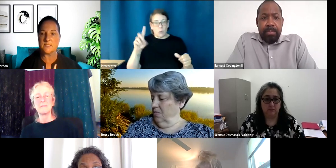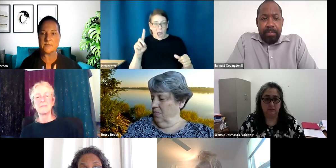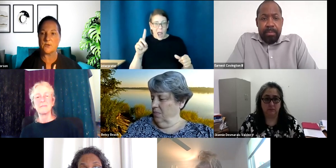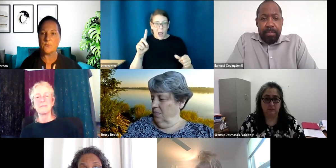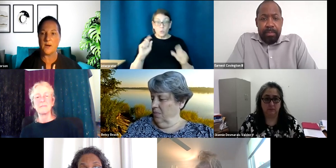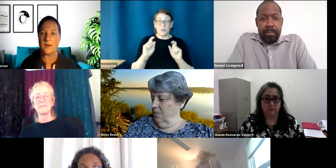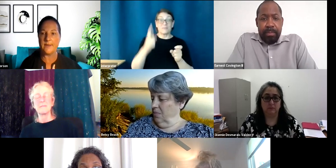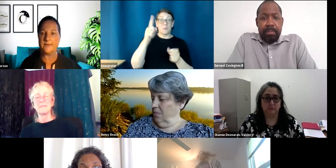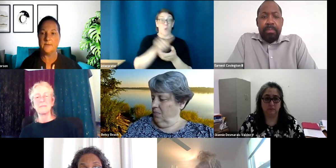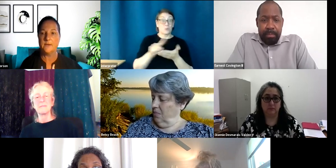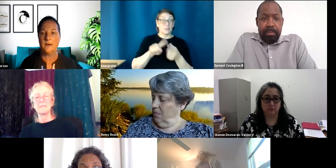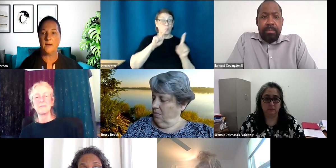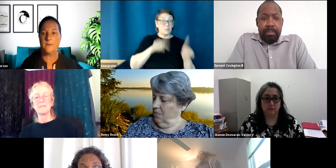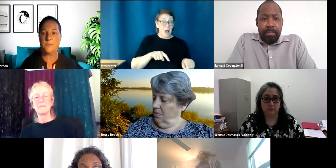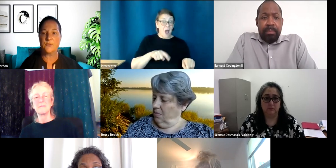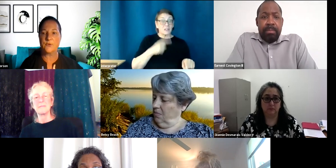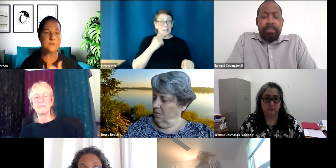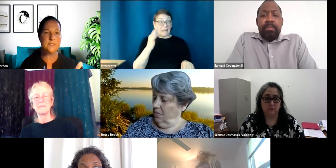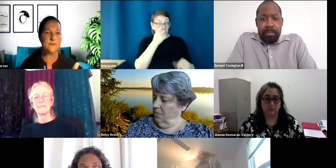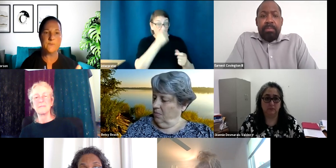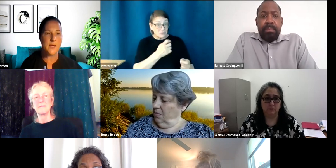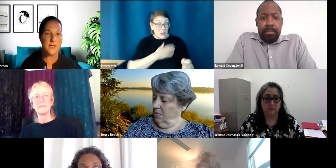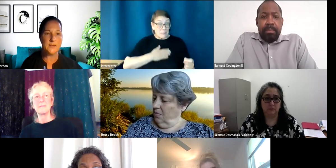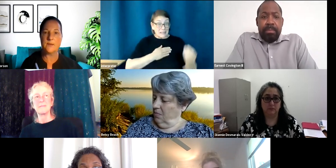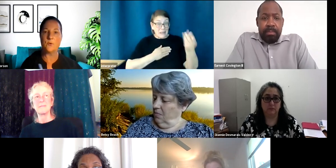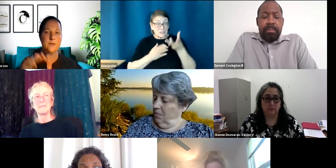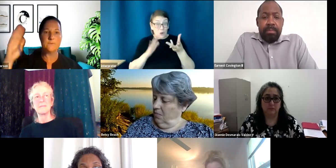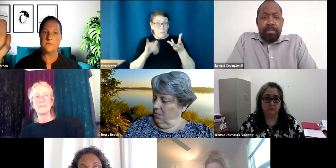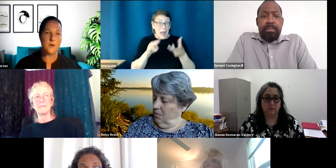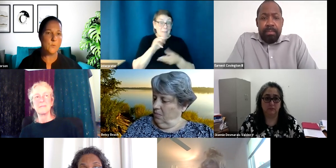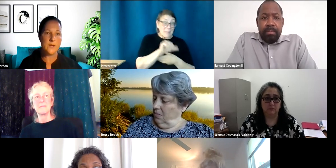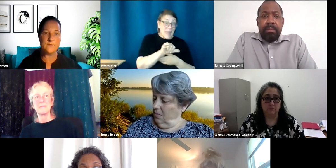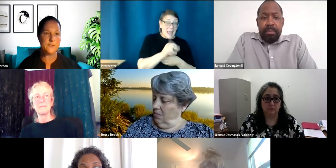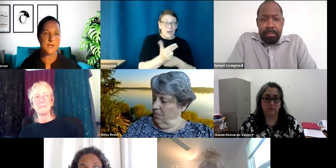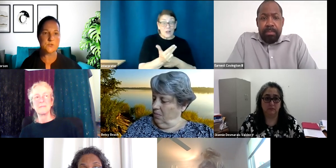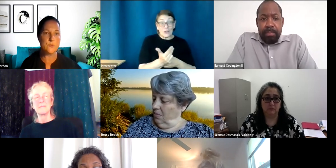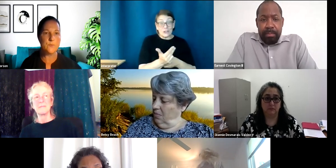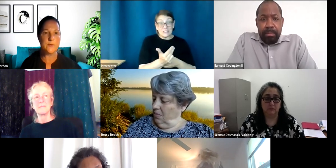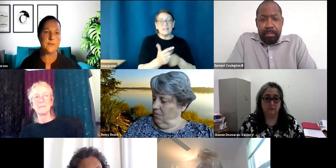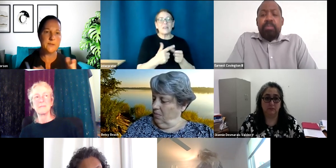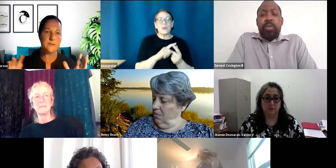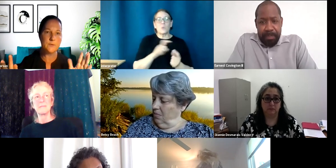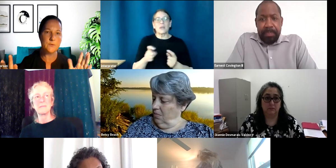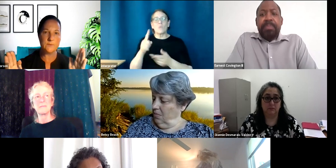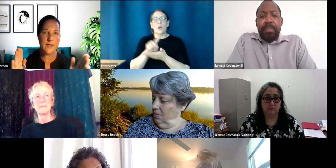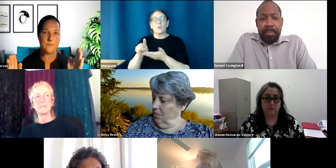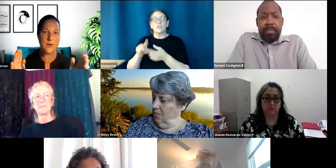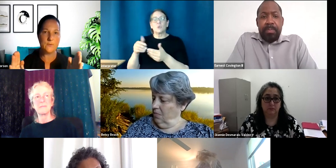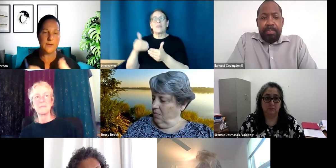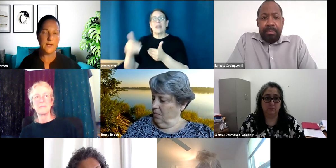please let us know by, um, the 13th of May, and then we'll give a week for the next group. And then hopefully we have about